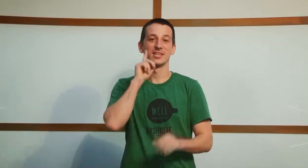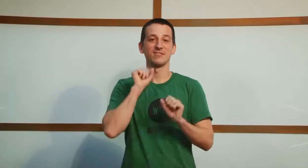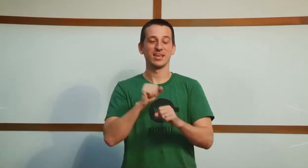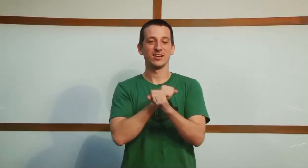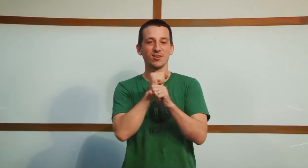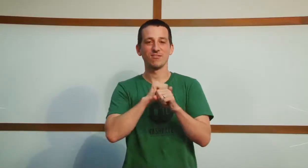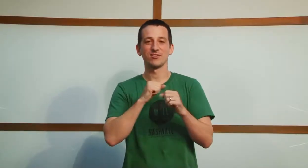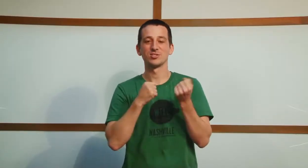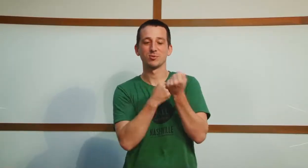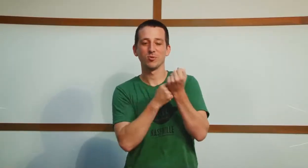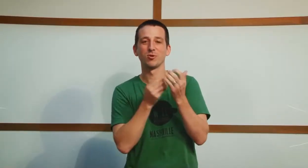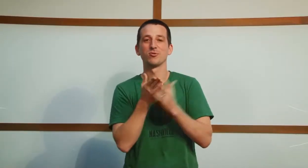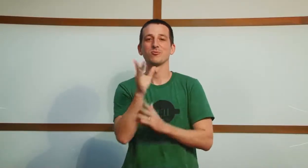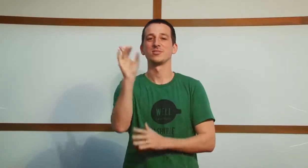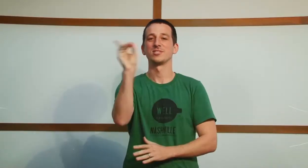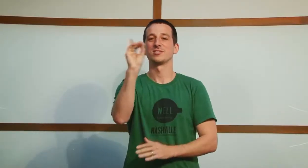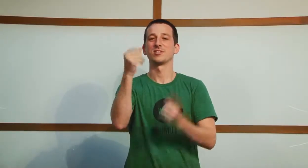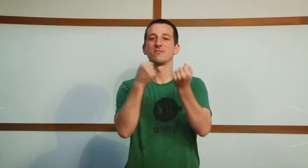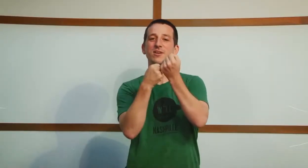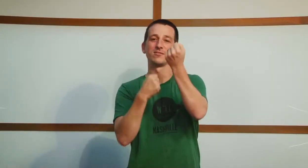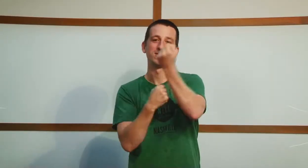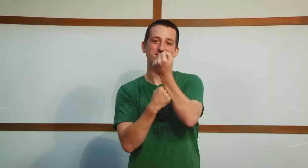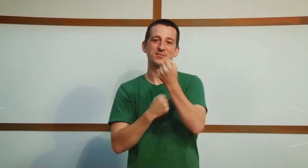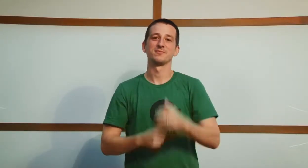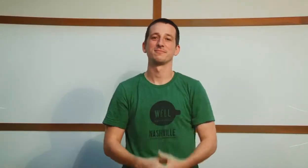Made possible with the help of the DigiCell Foundation.